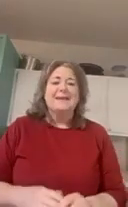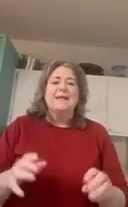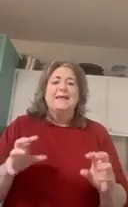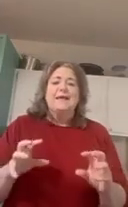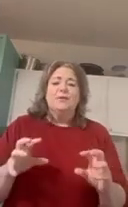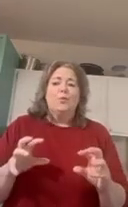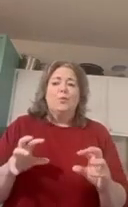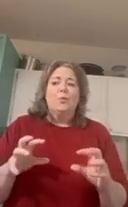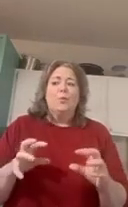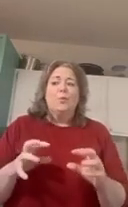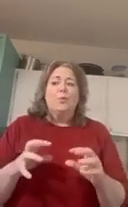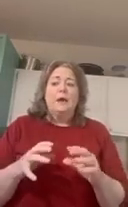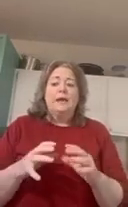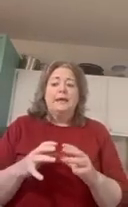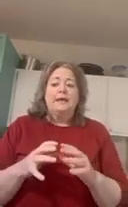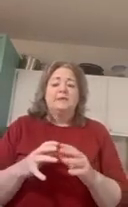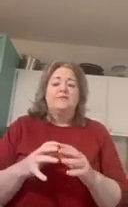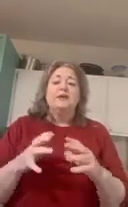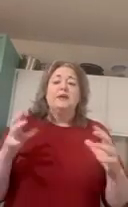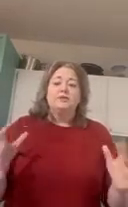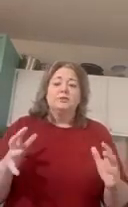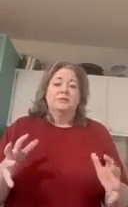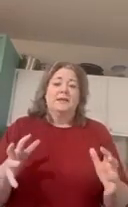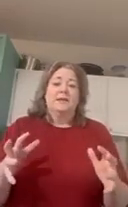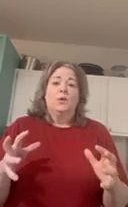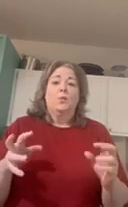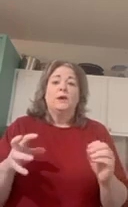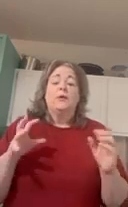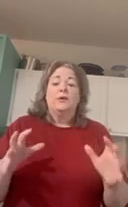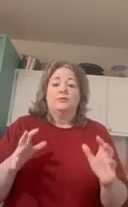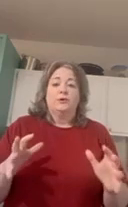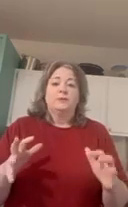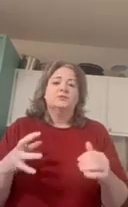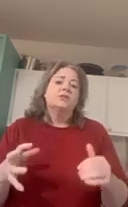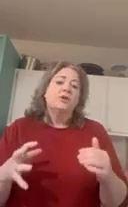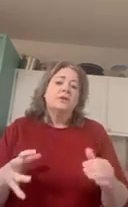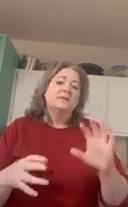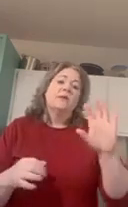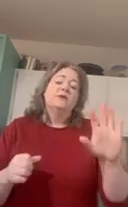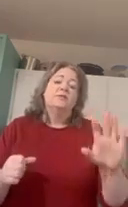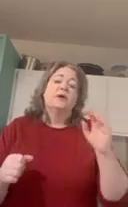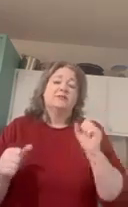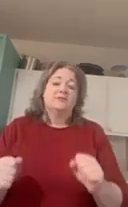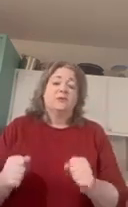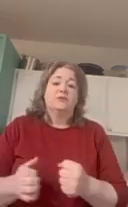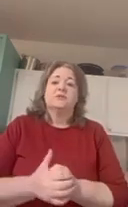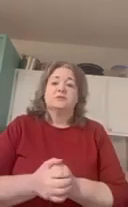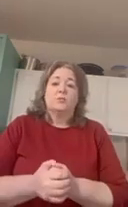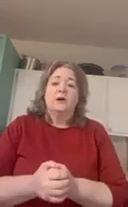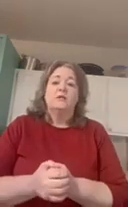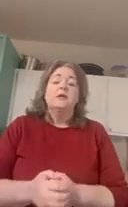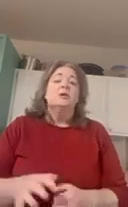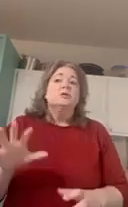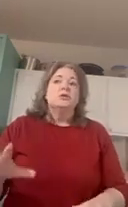it's very interesting what i went through and i'm just curious how many of you guys have went through this as well so